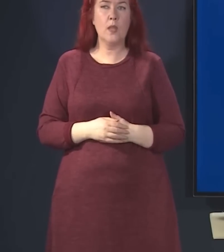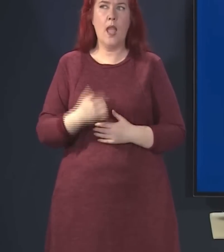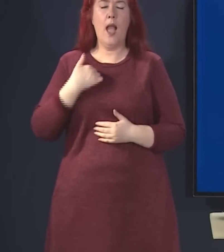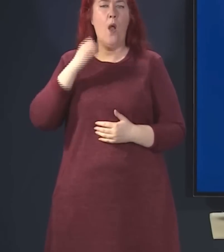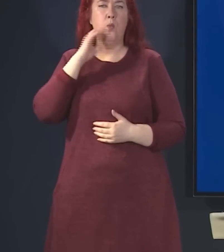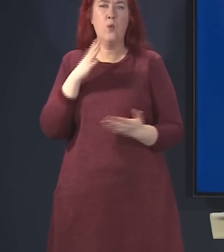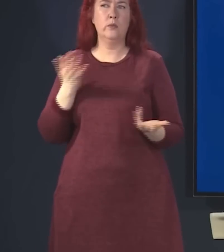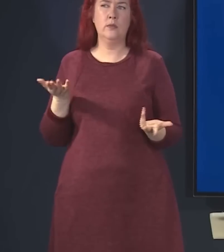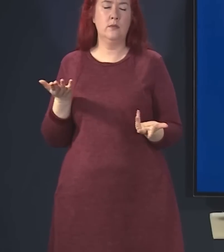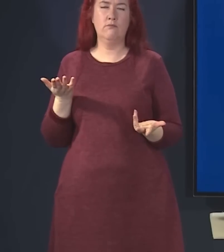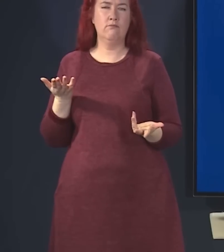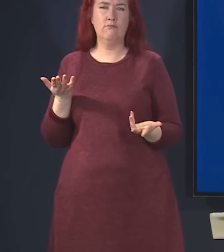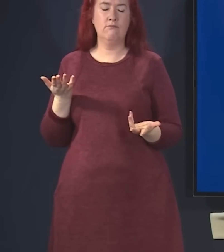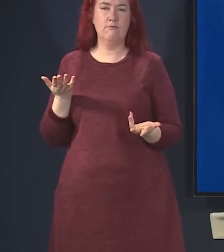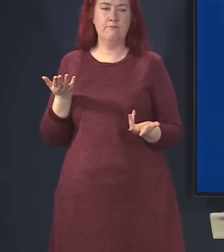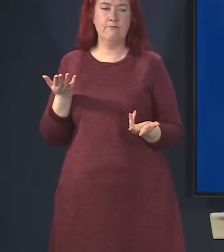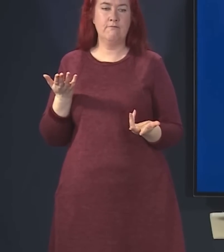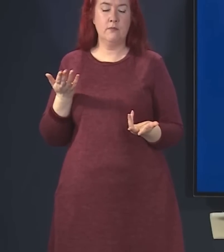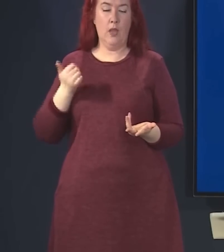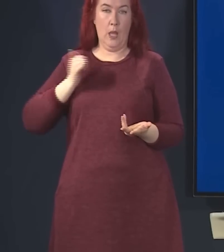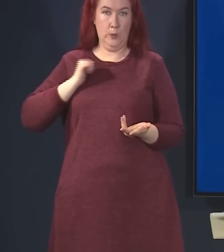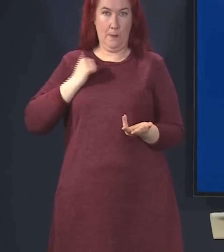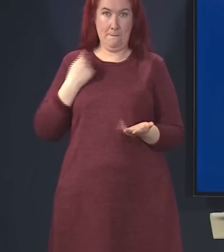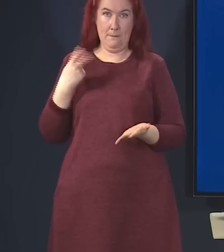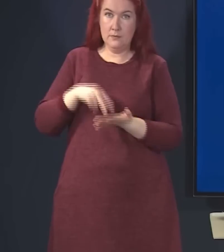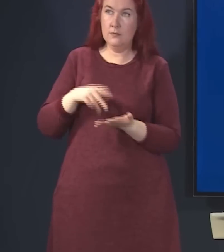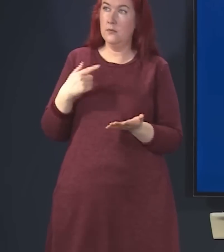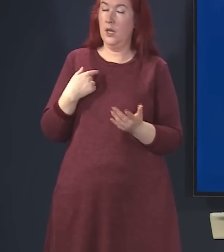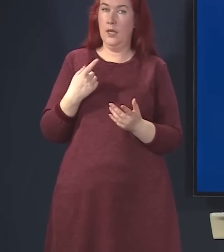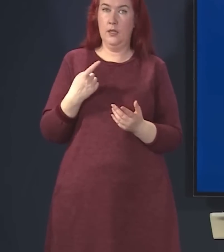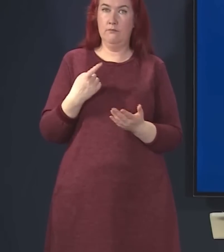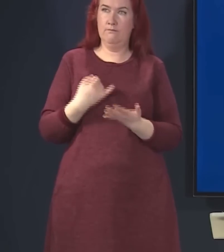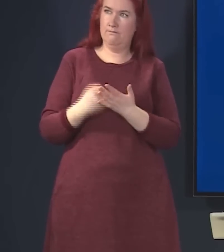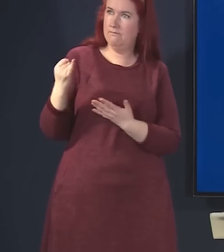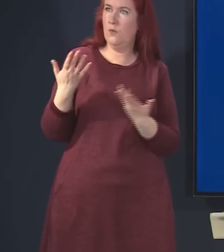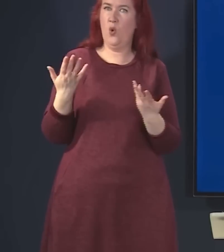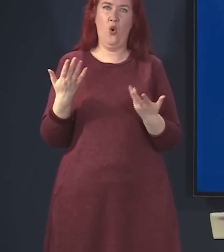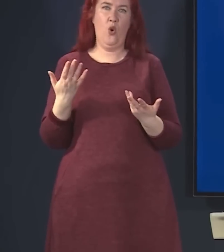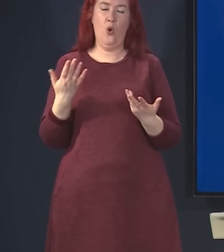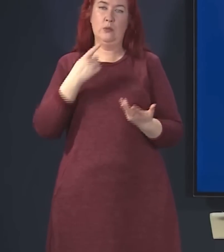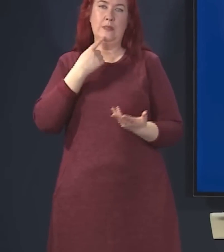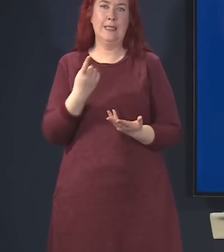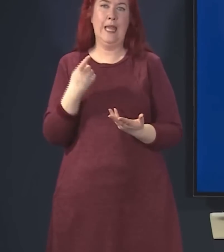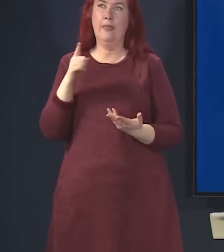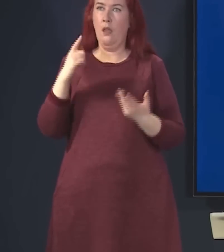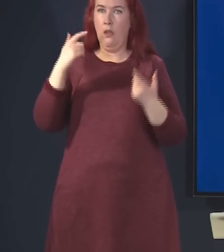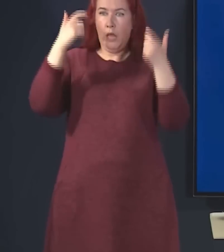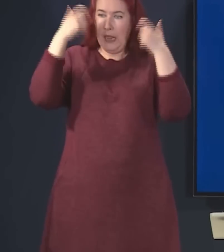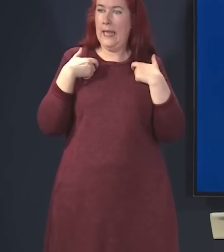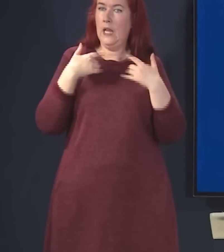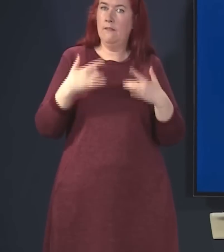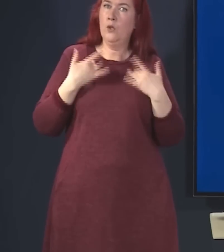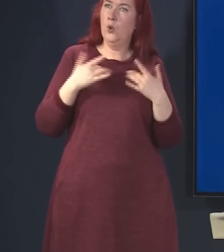to stand here and suggest otherwise or to say that in some way their legal views are not